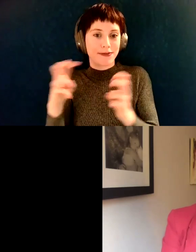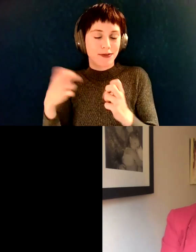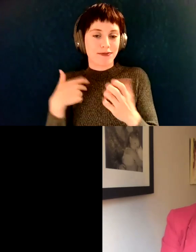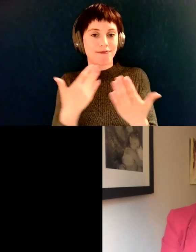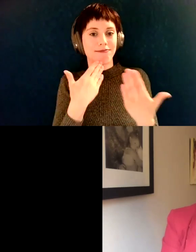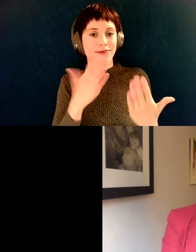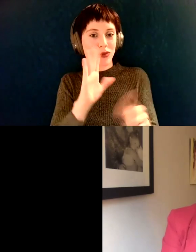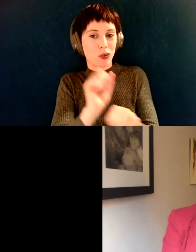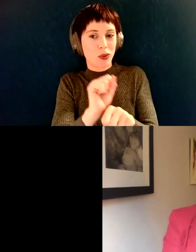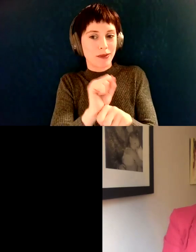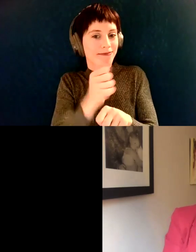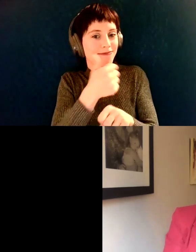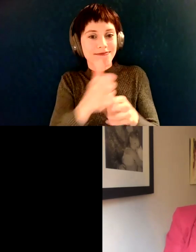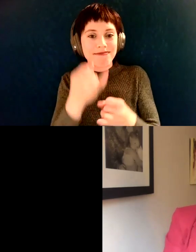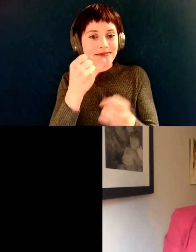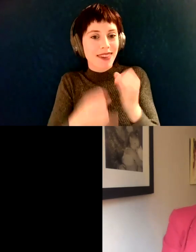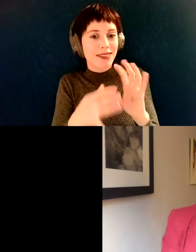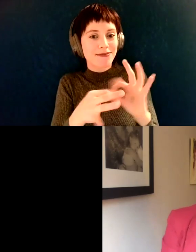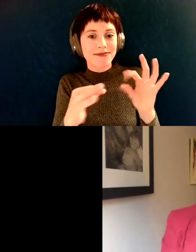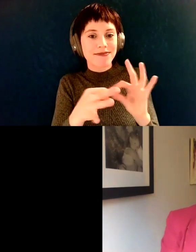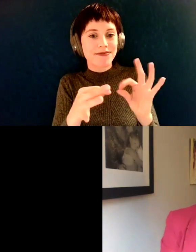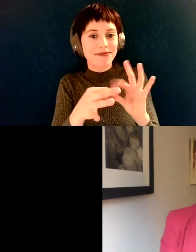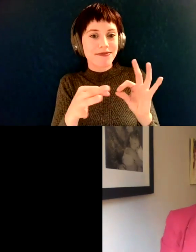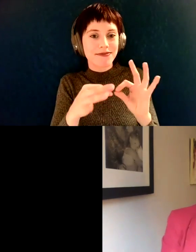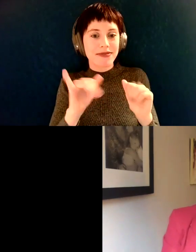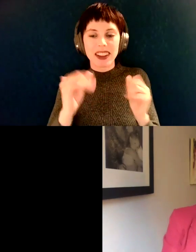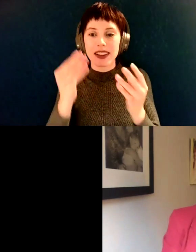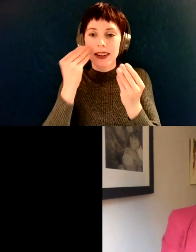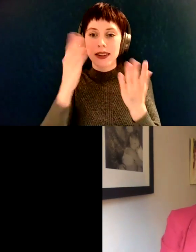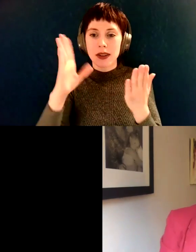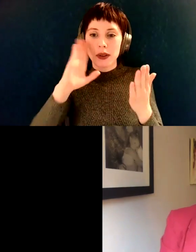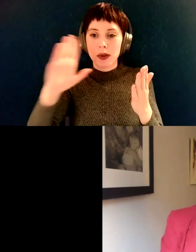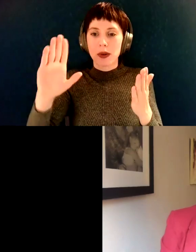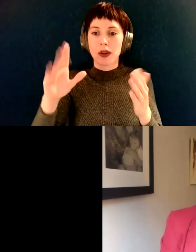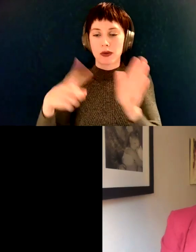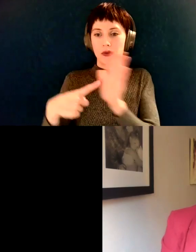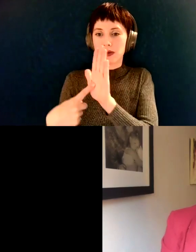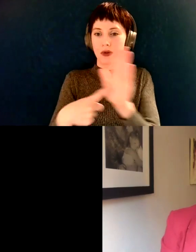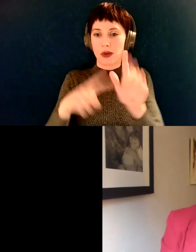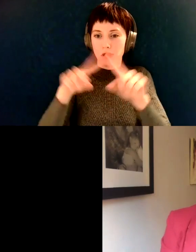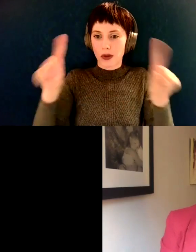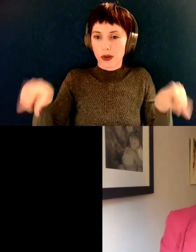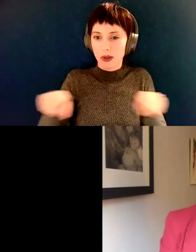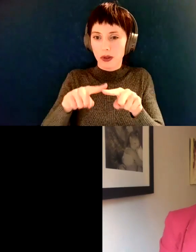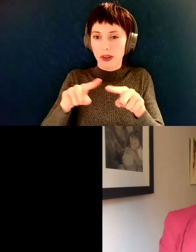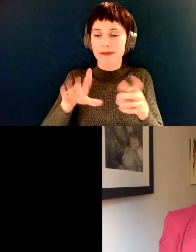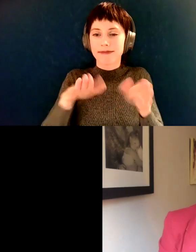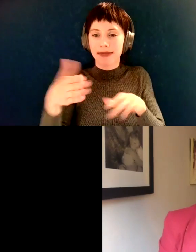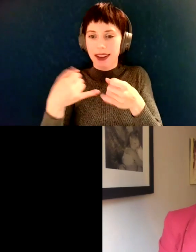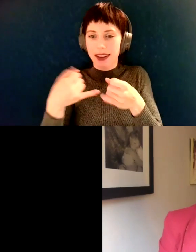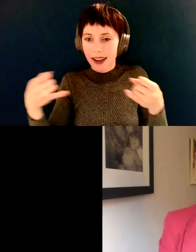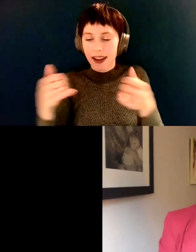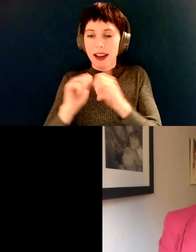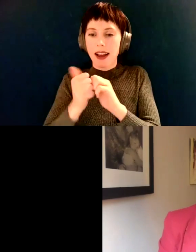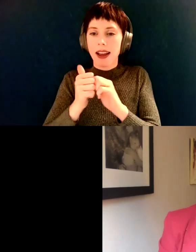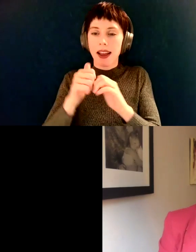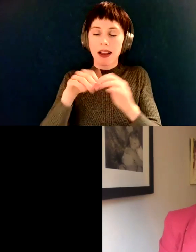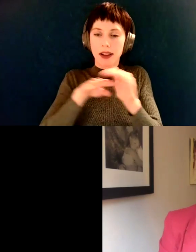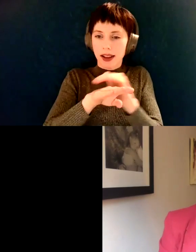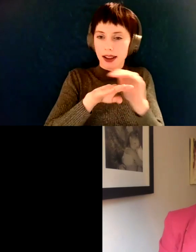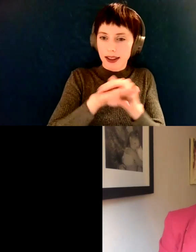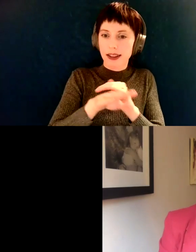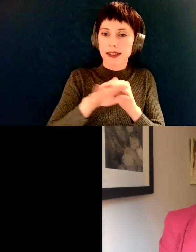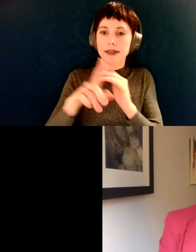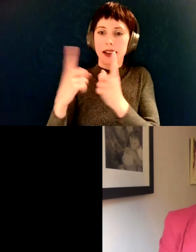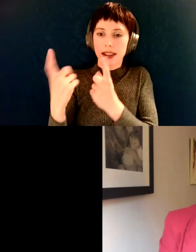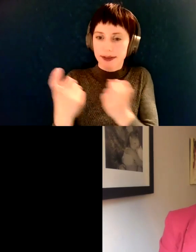anything else you want to tell us? I, we can, we'll have the information on the screen as to, you know, the, the deadline for this and, and how to access the, uh, the,